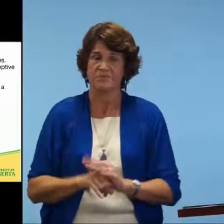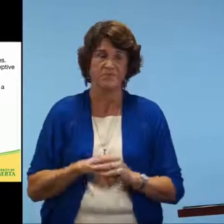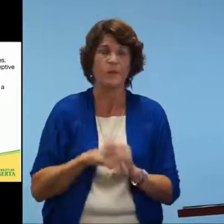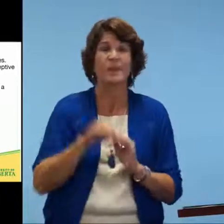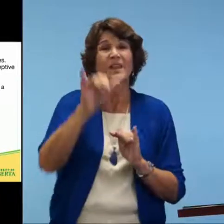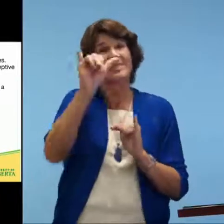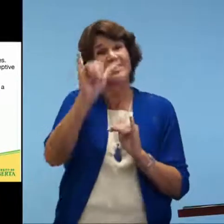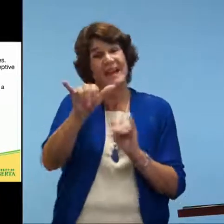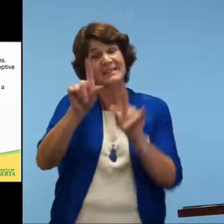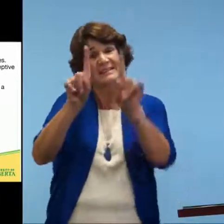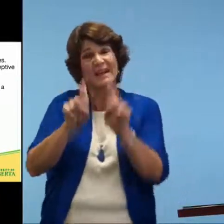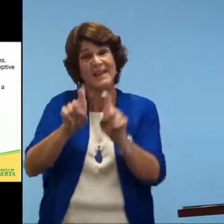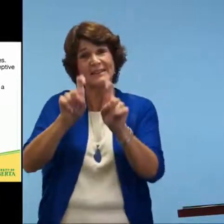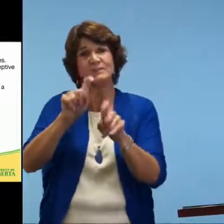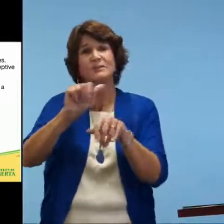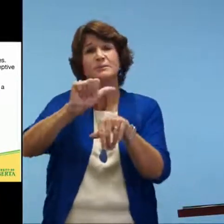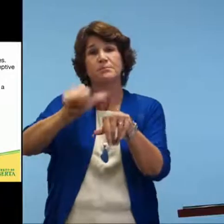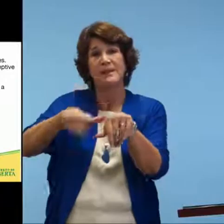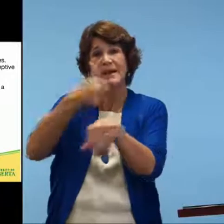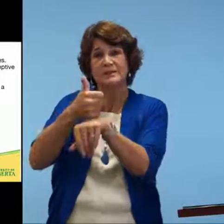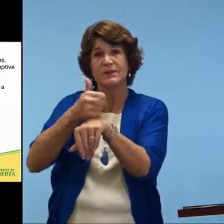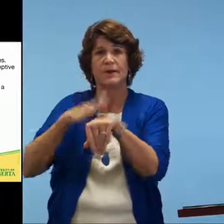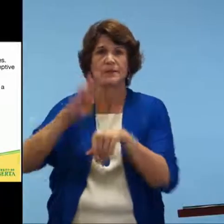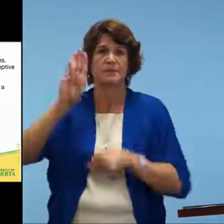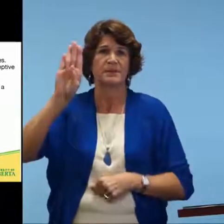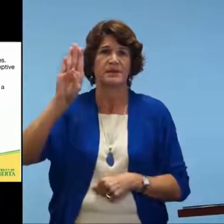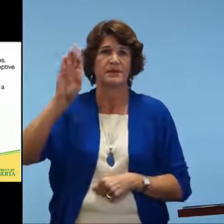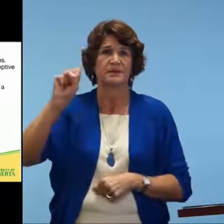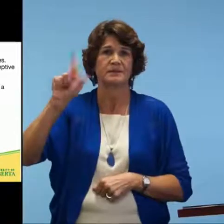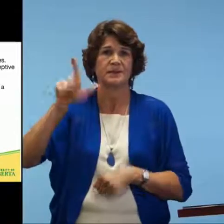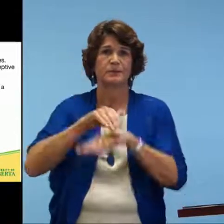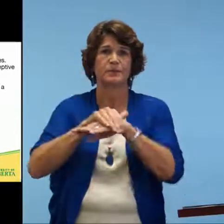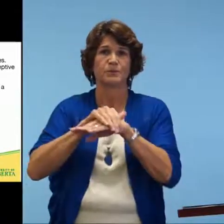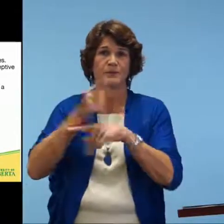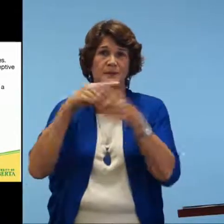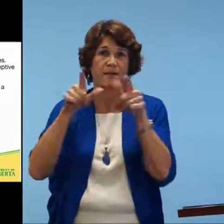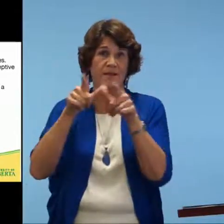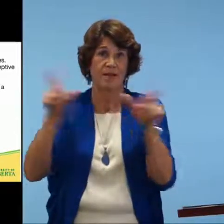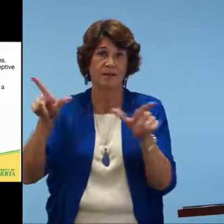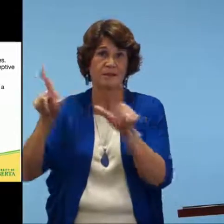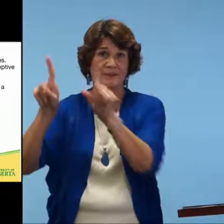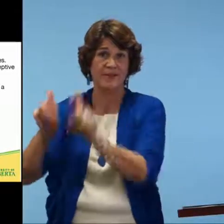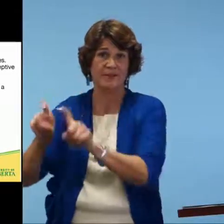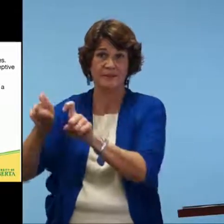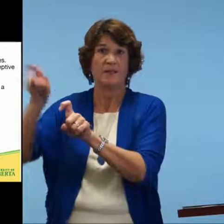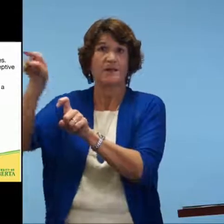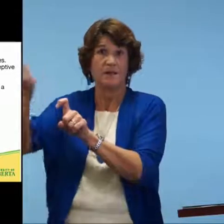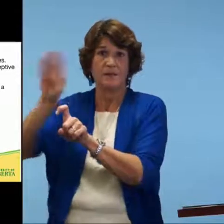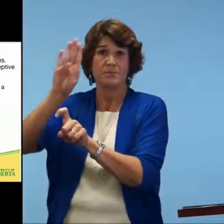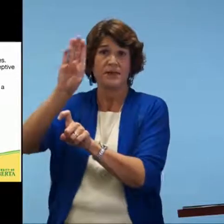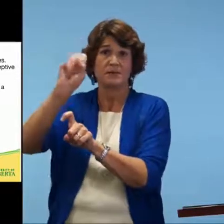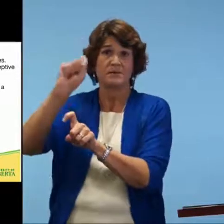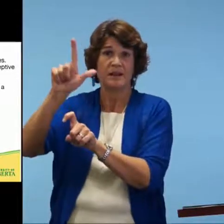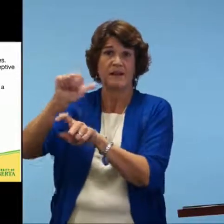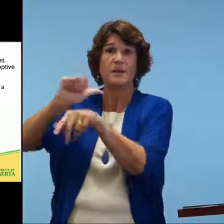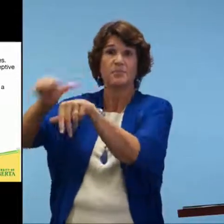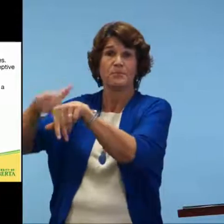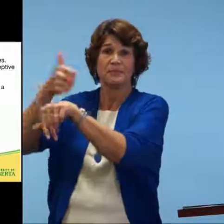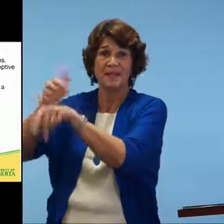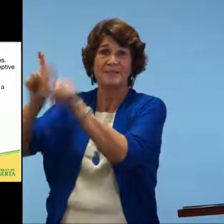sentences, and so forth. The test was based on a British sign language, an assessment test used in Britain,